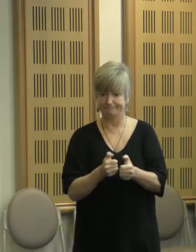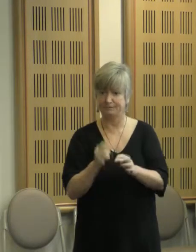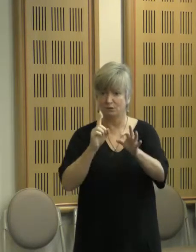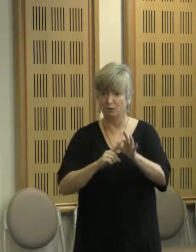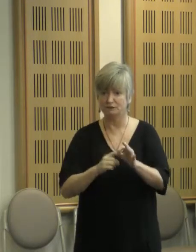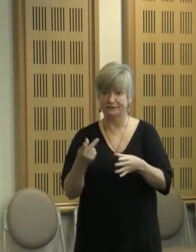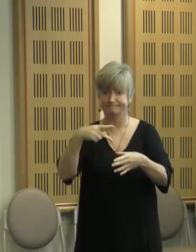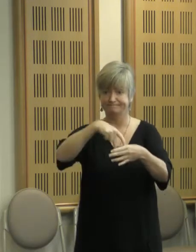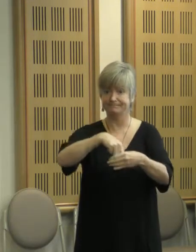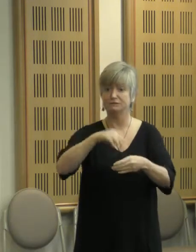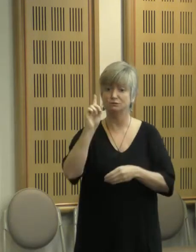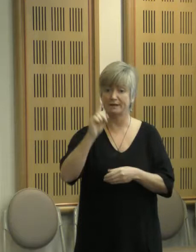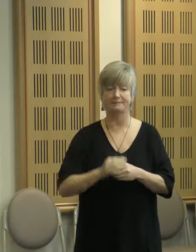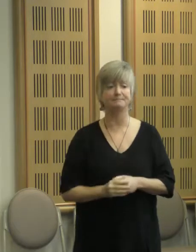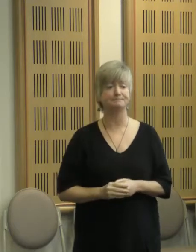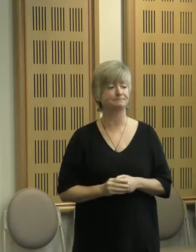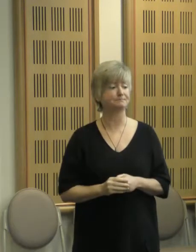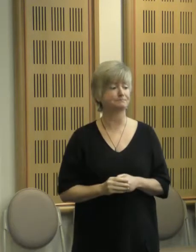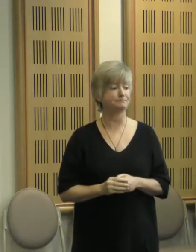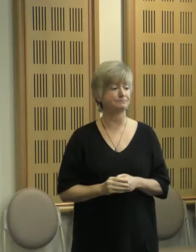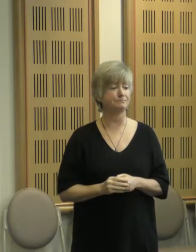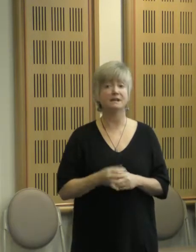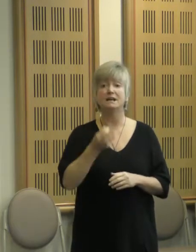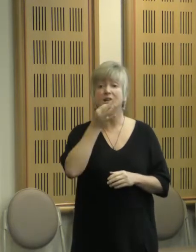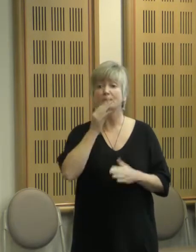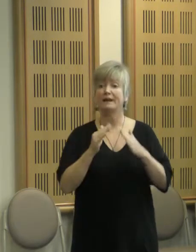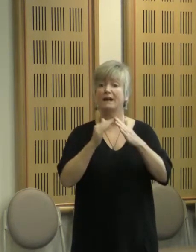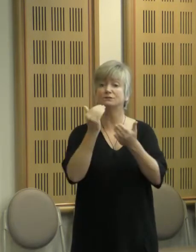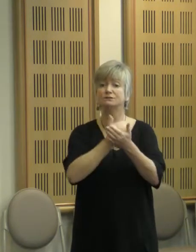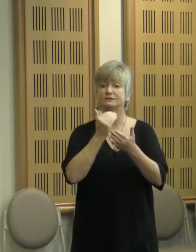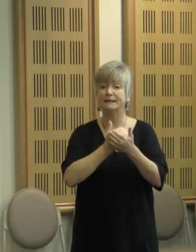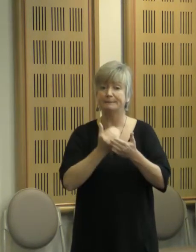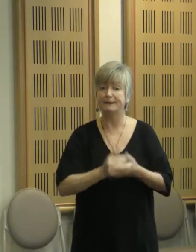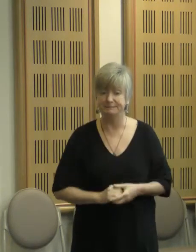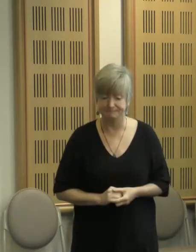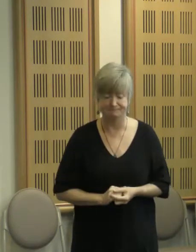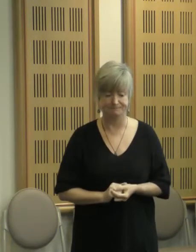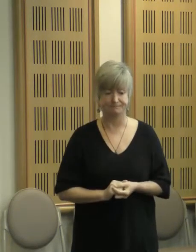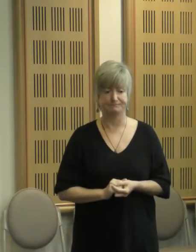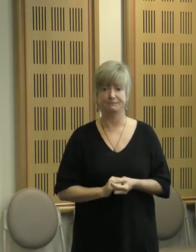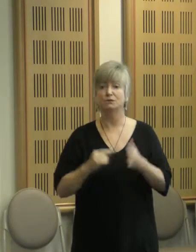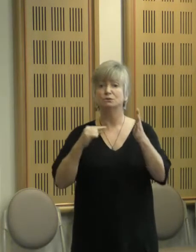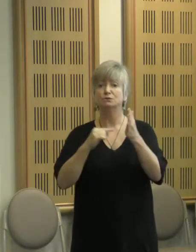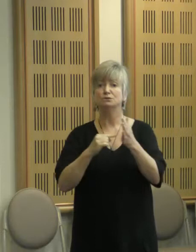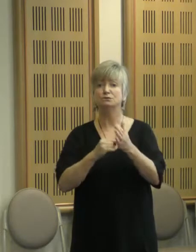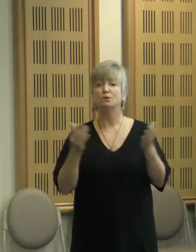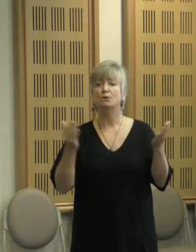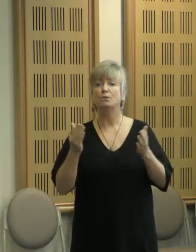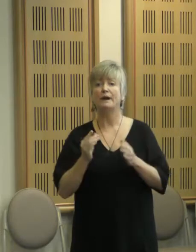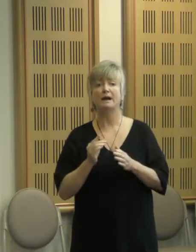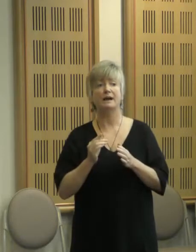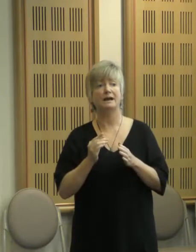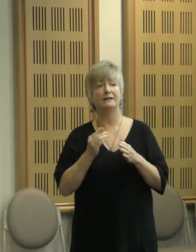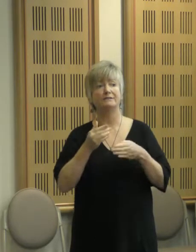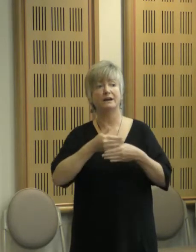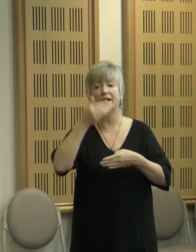participate today. A few little housekeeping things to sort. The toilets are outside the glass